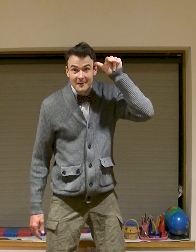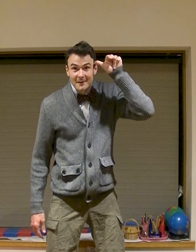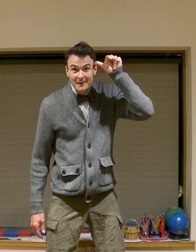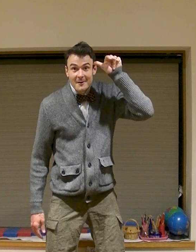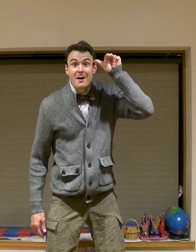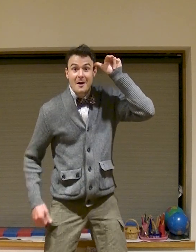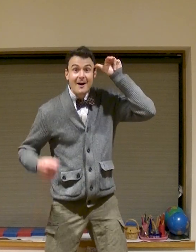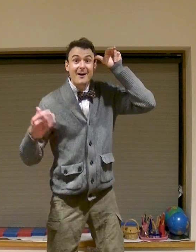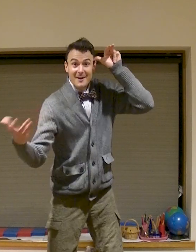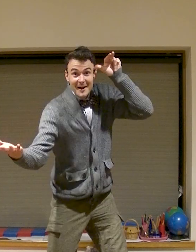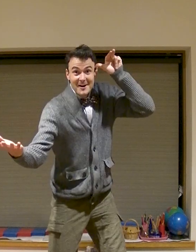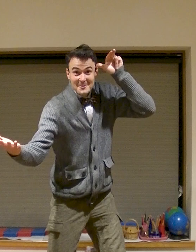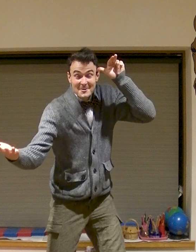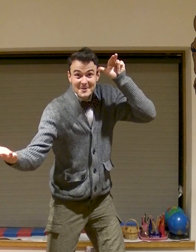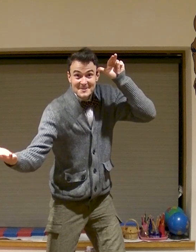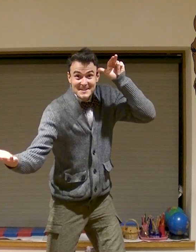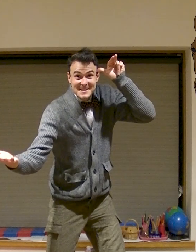a horse